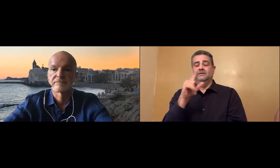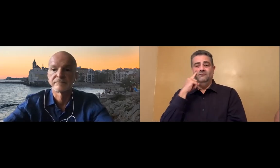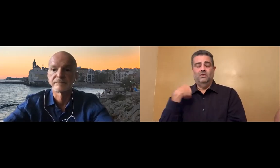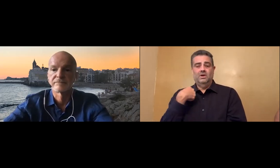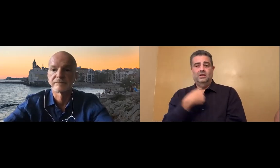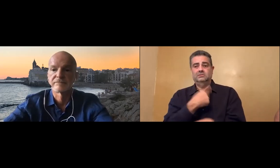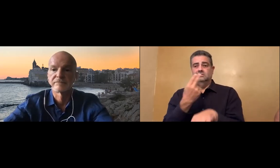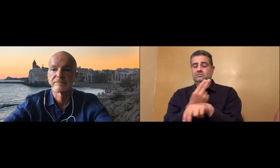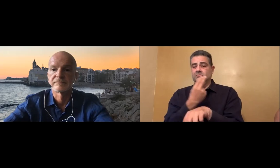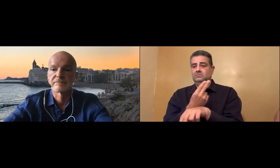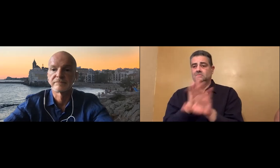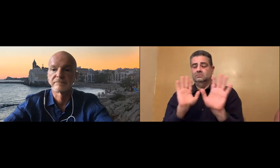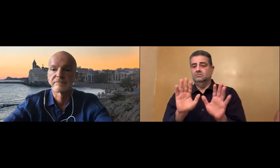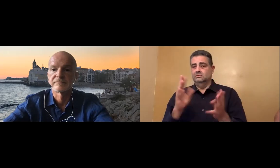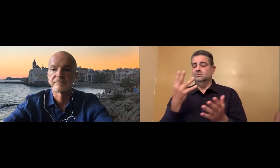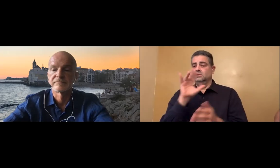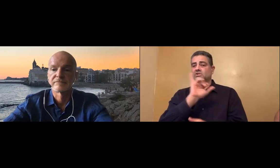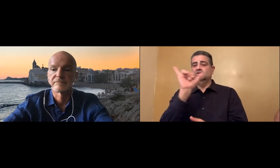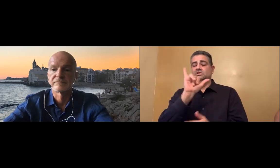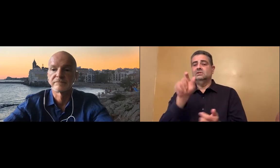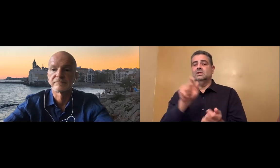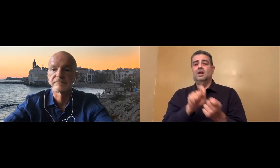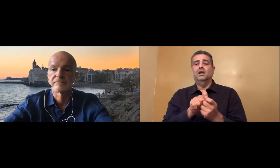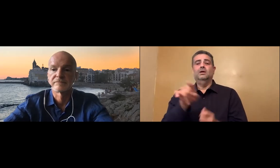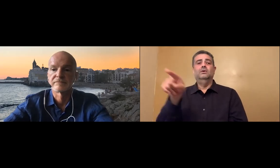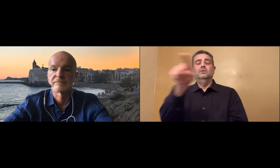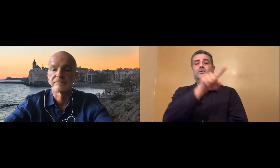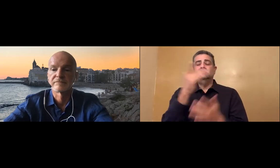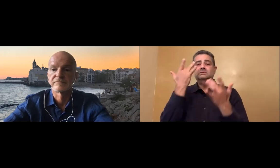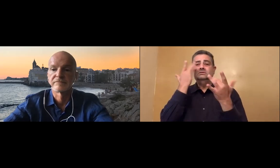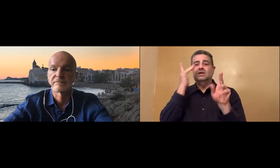This is not the only modality for us to use.